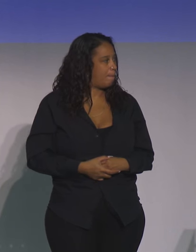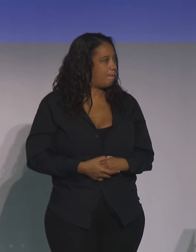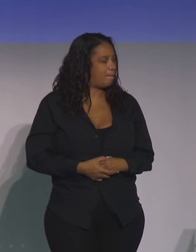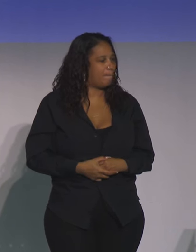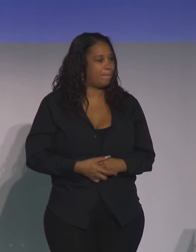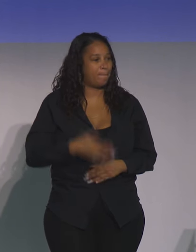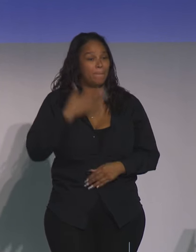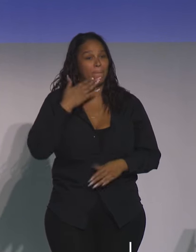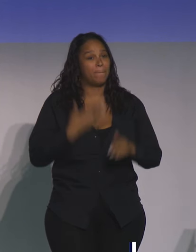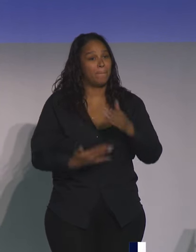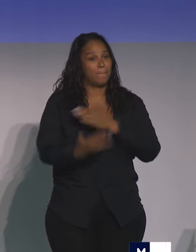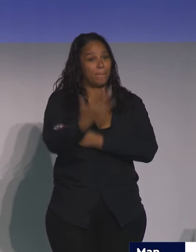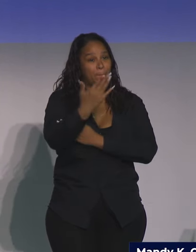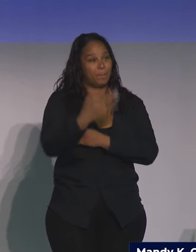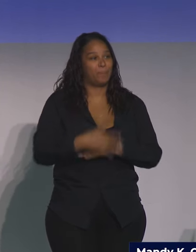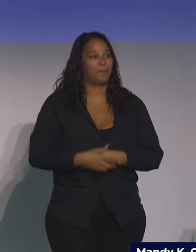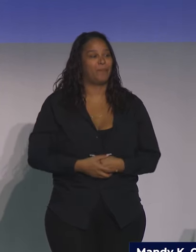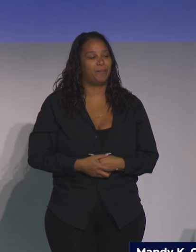morning.